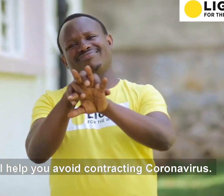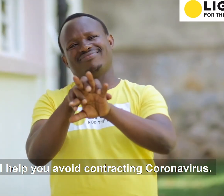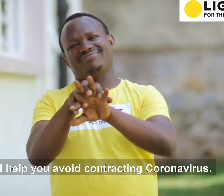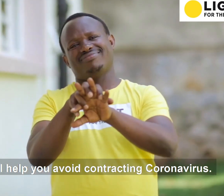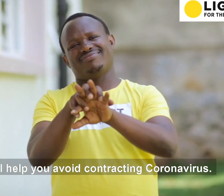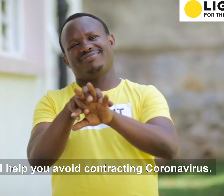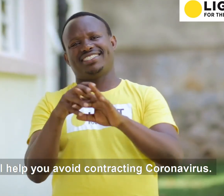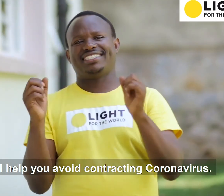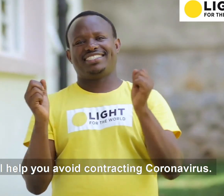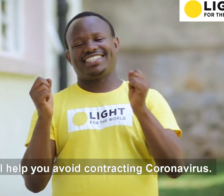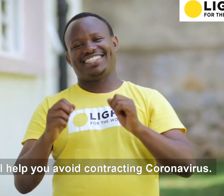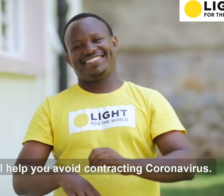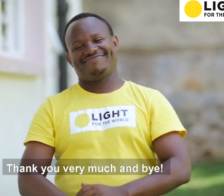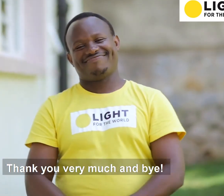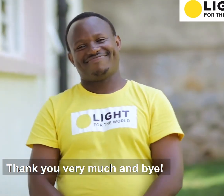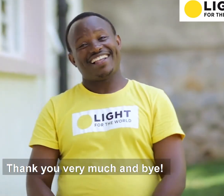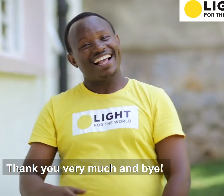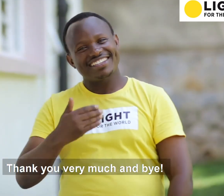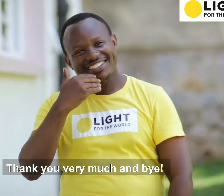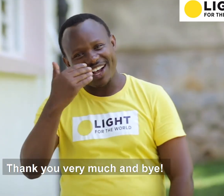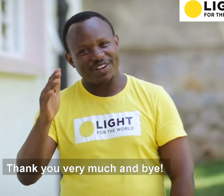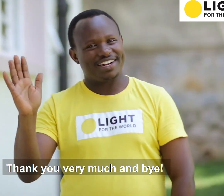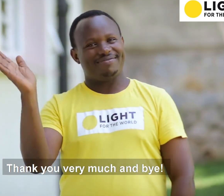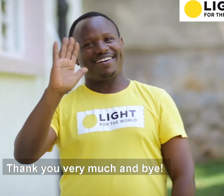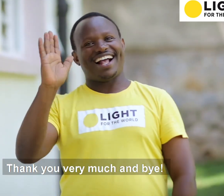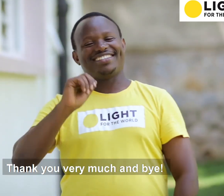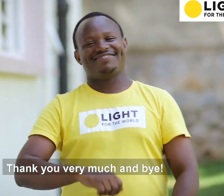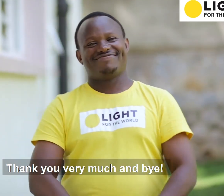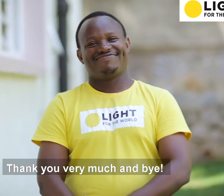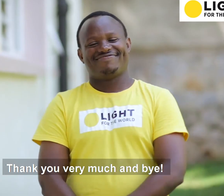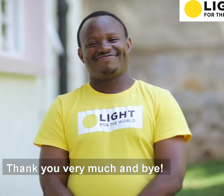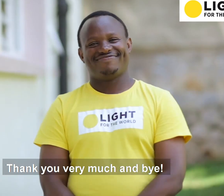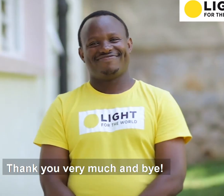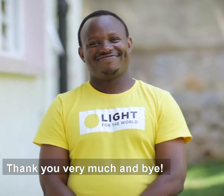will help you avoid contracting coronavirus. Thank you very much and bye.